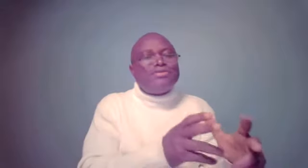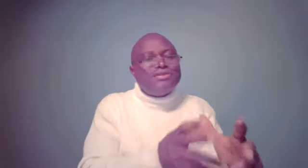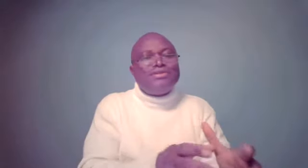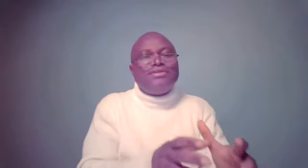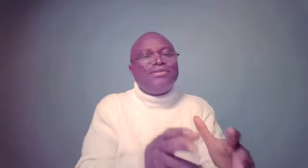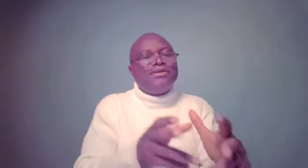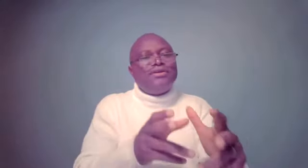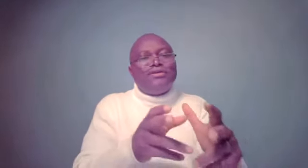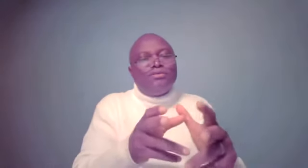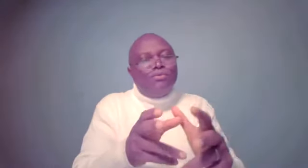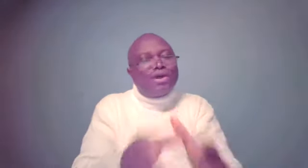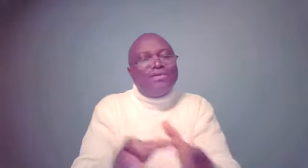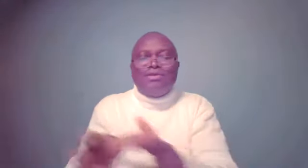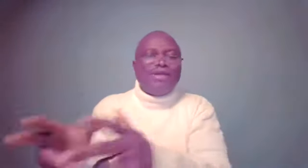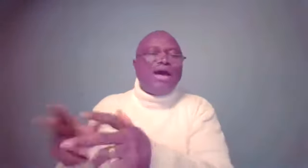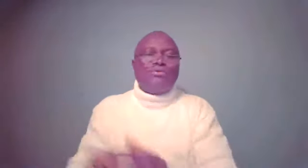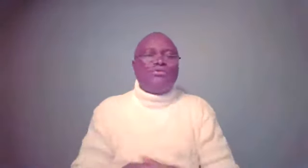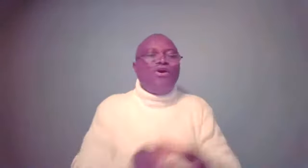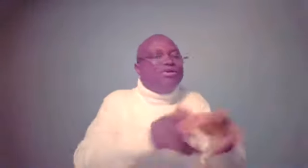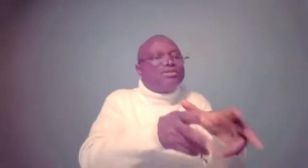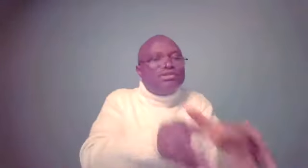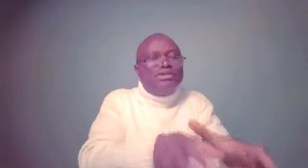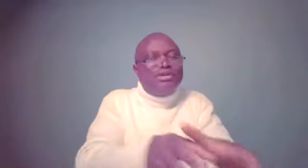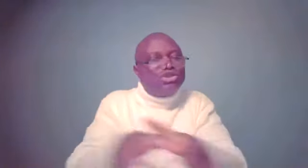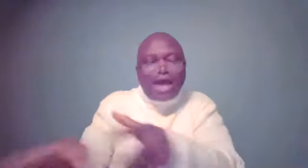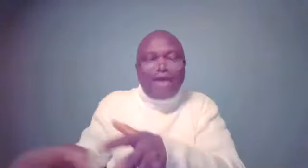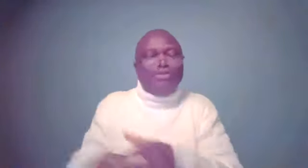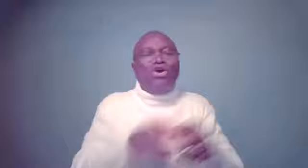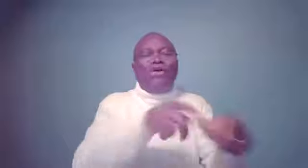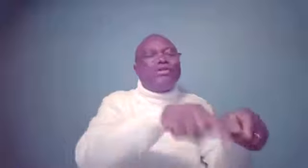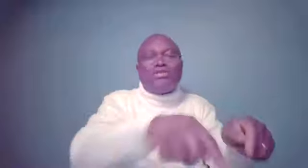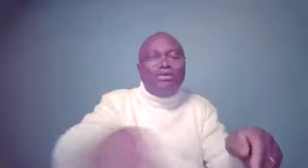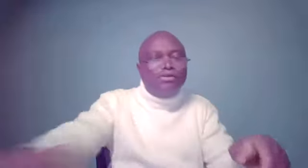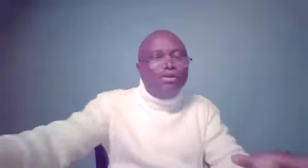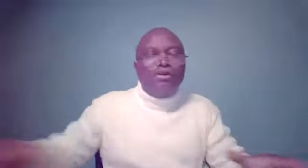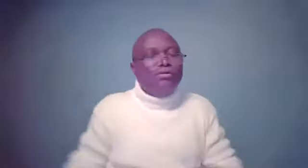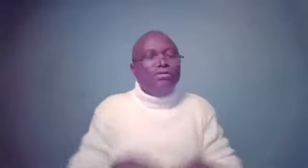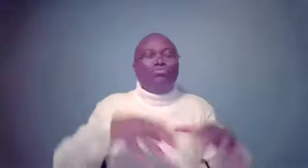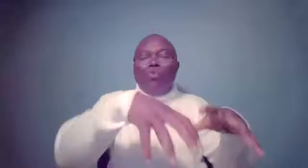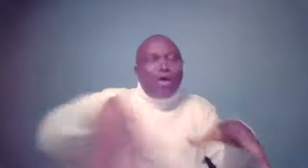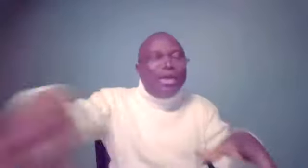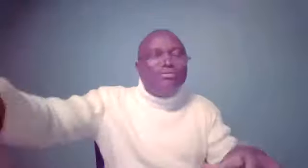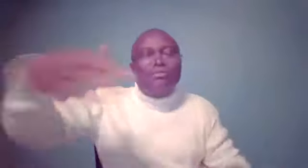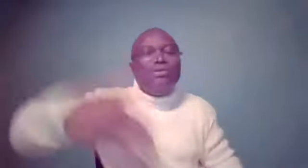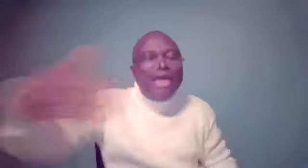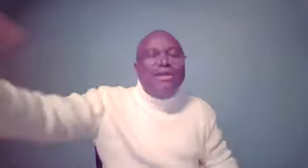still working things out. God is still in charge. God is still working, laying,